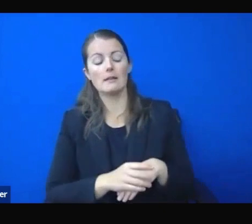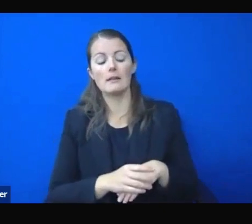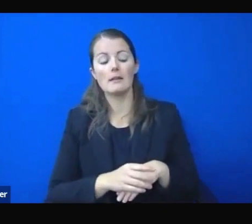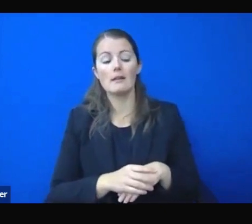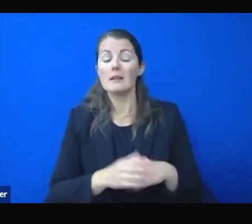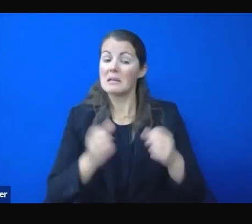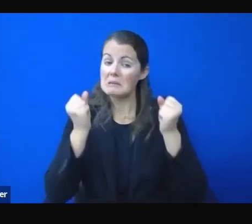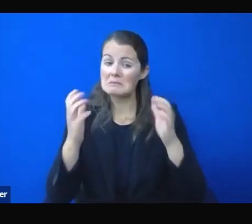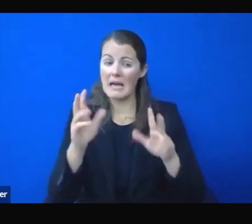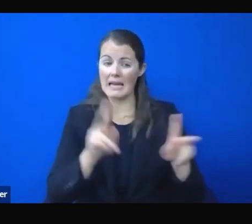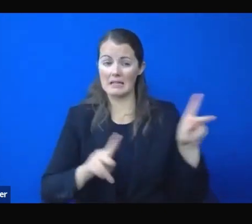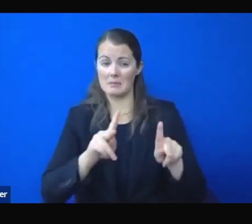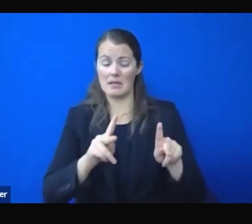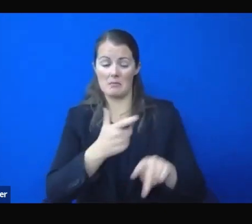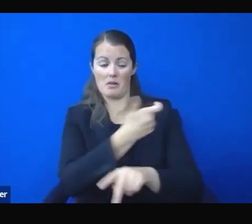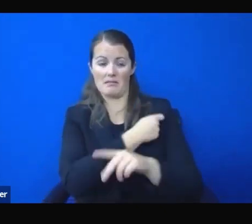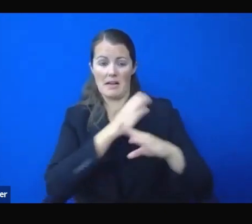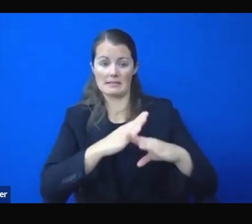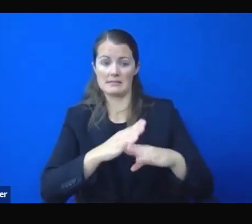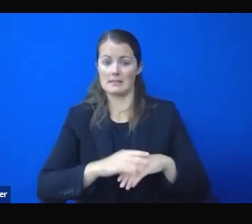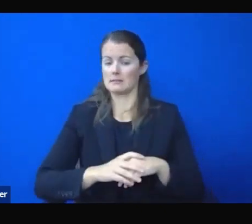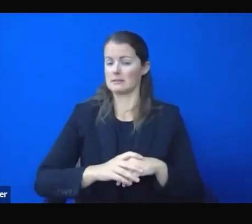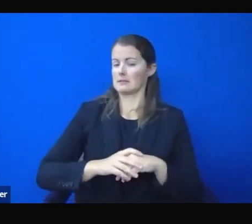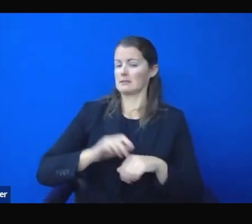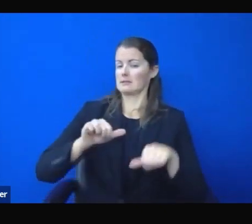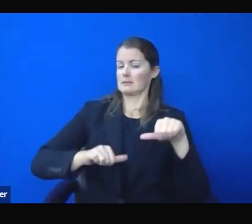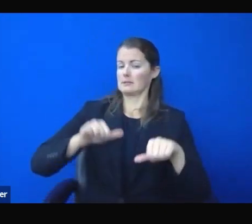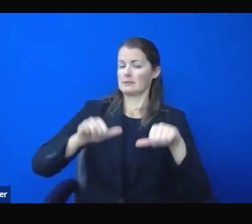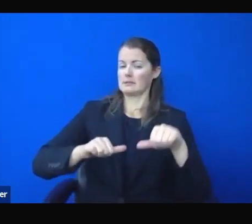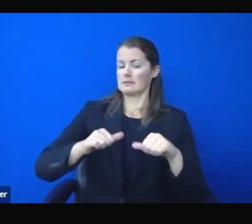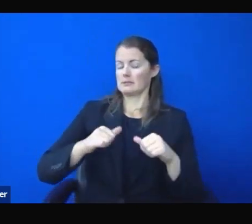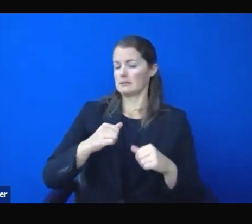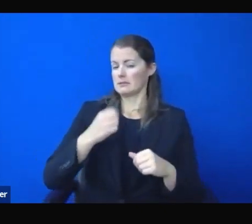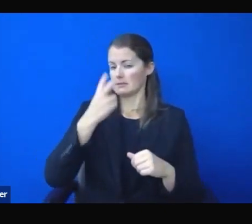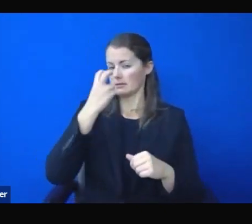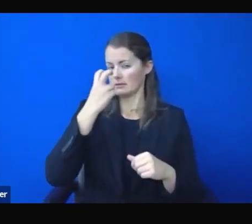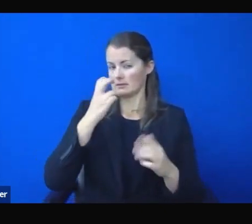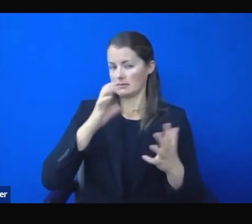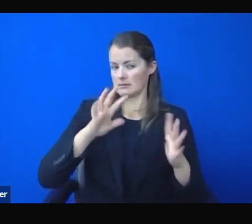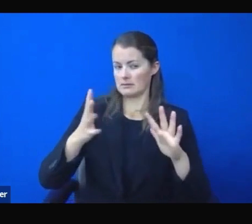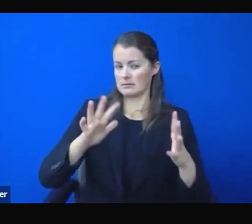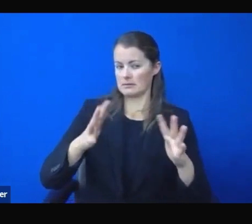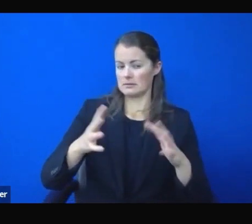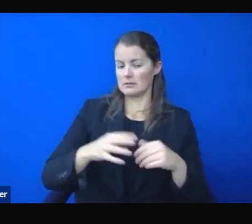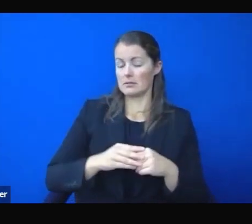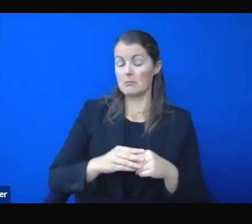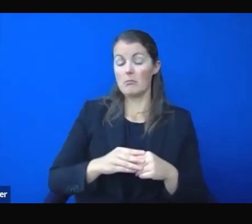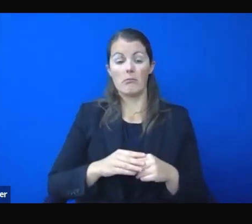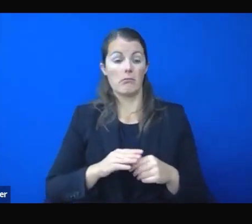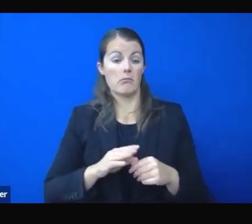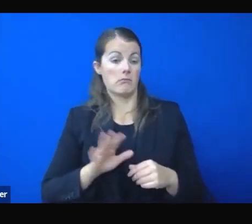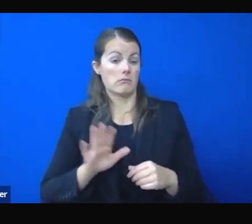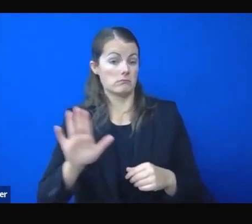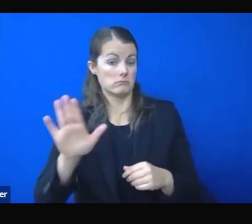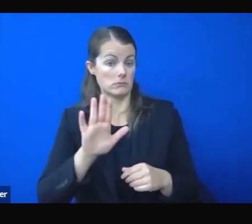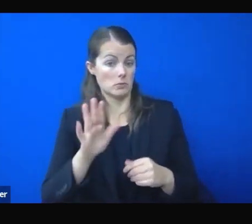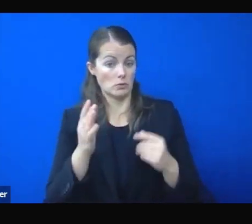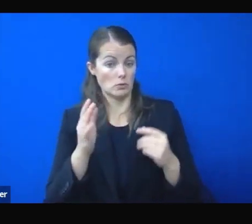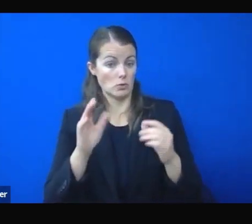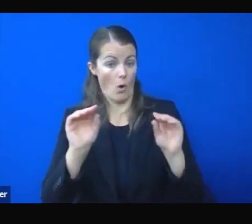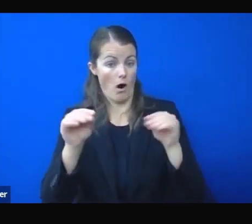in this vaccine right now. Will your office be doing anything in terms of education, encouraging people to go out and get it?